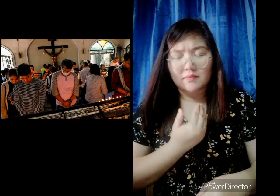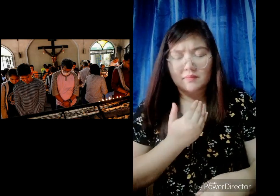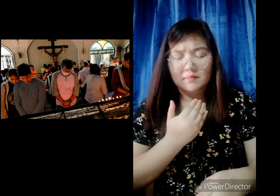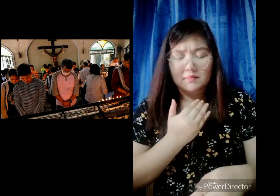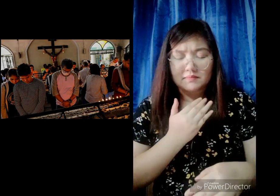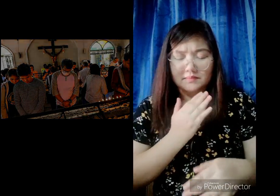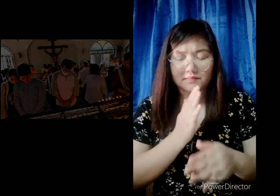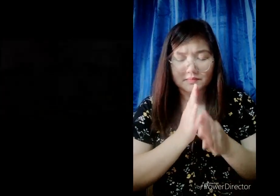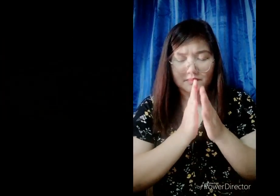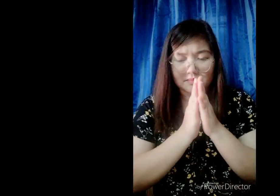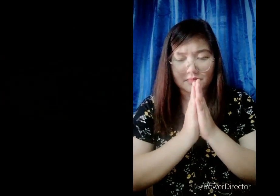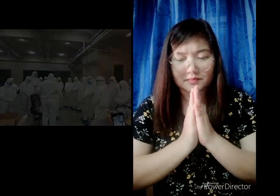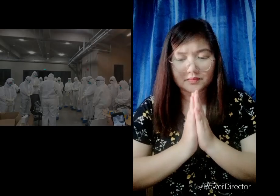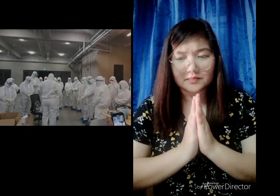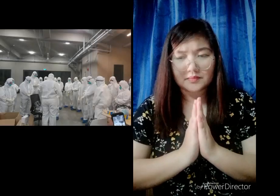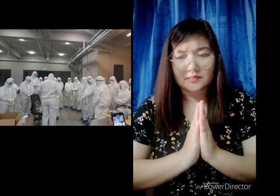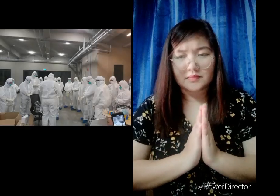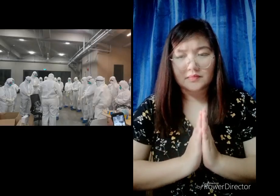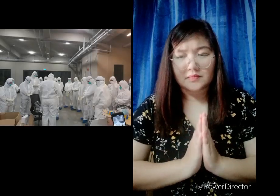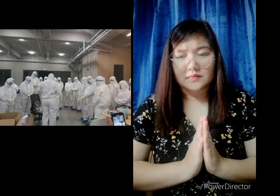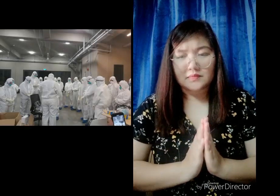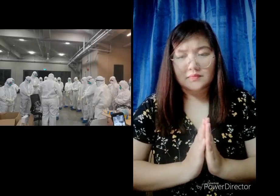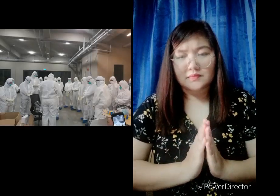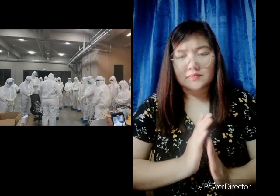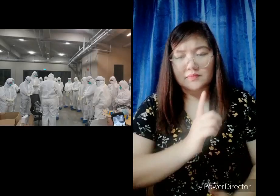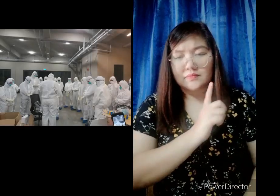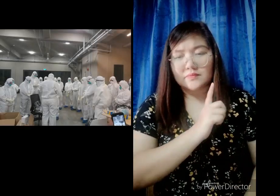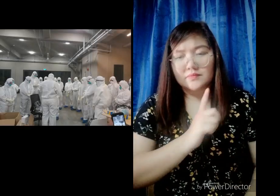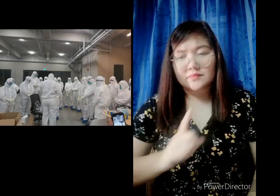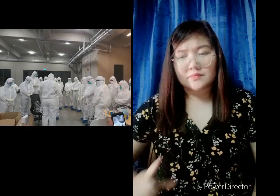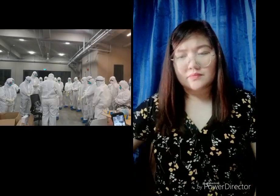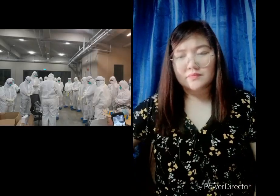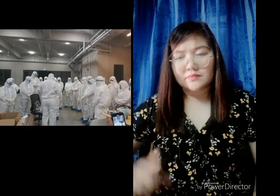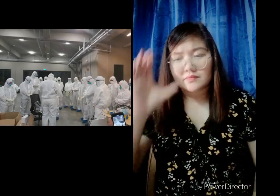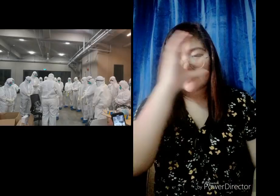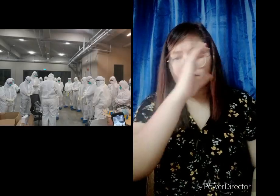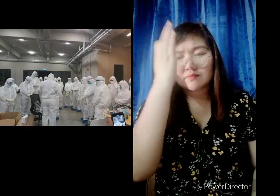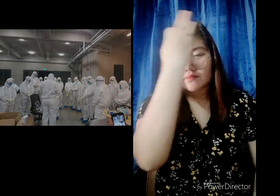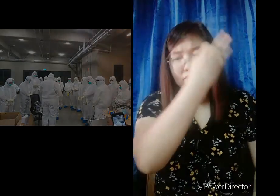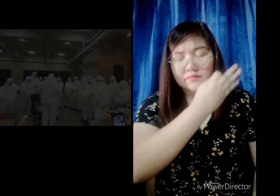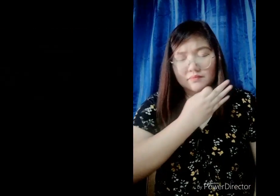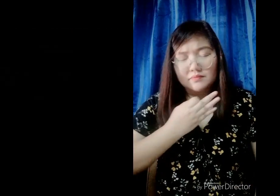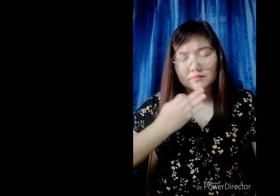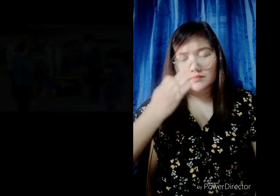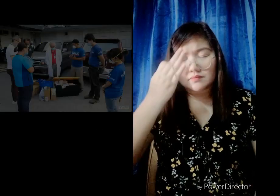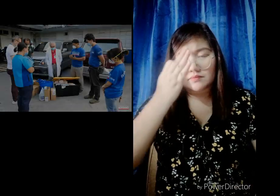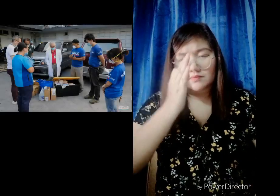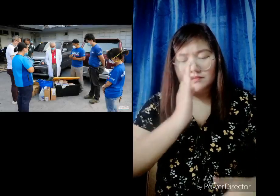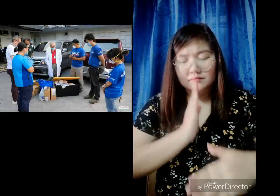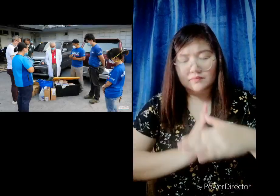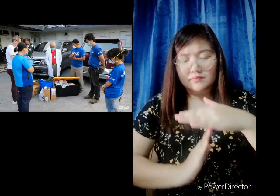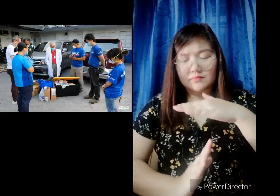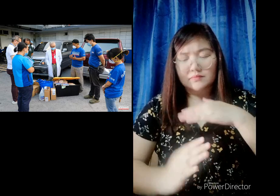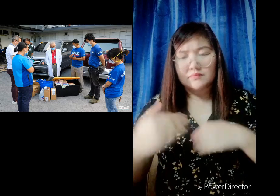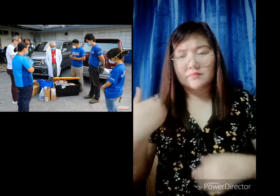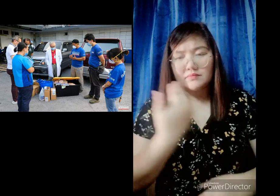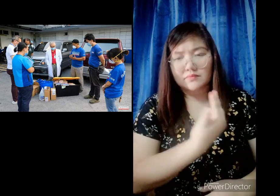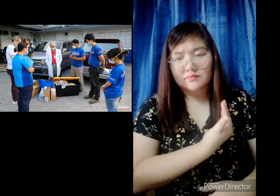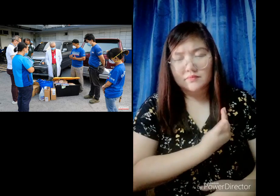and pray Lord, we seek your face We humble ourselves And